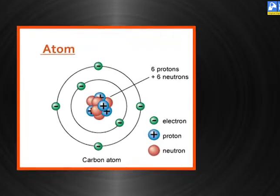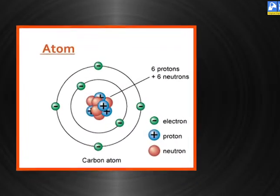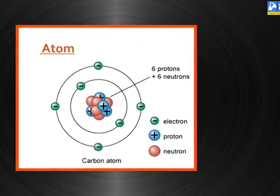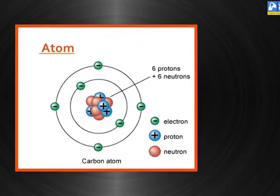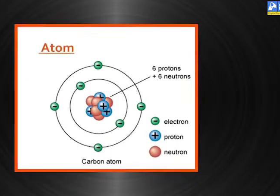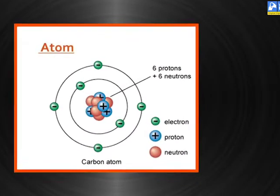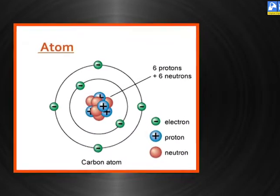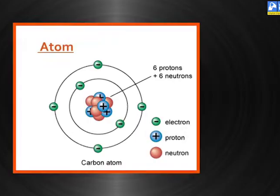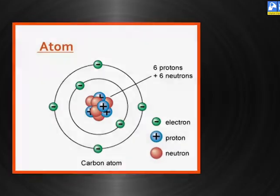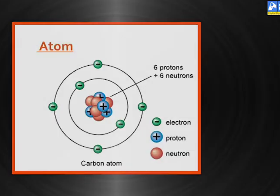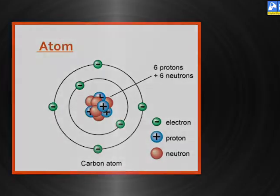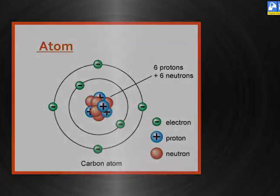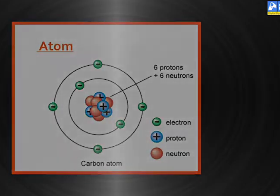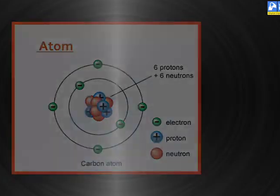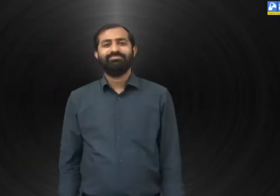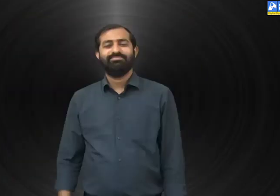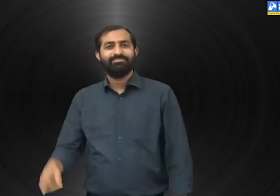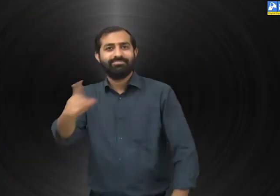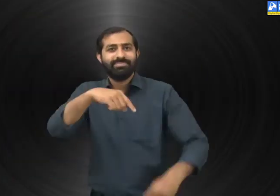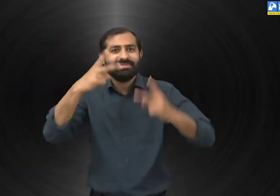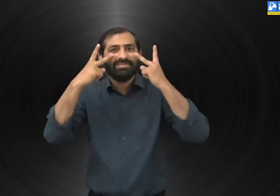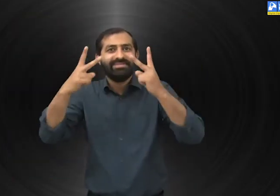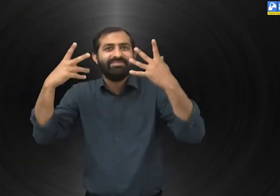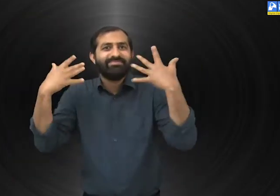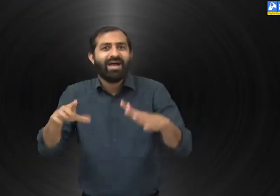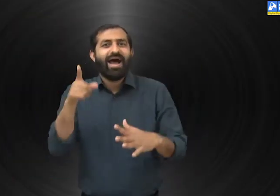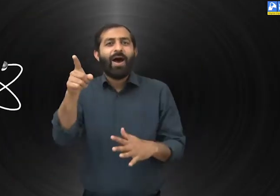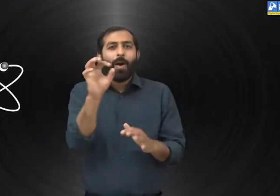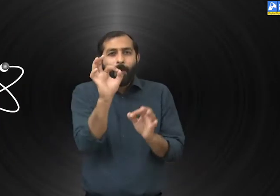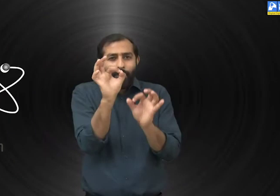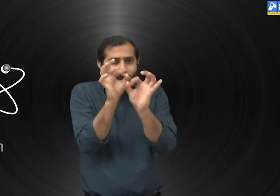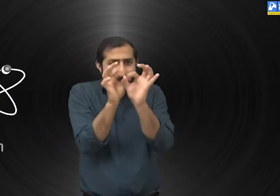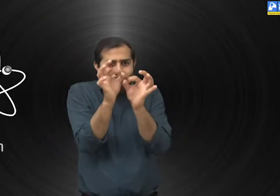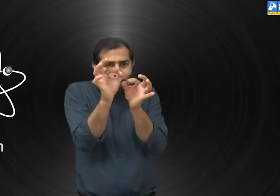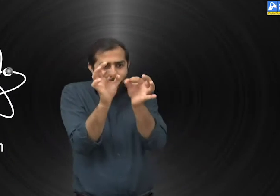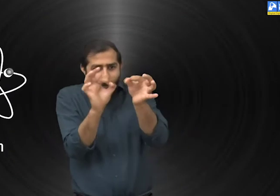Did you see that? They are the smallest particle of a chemical element that can exist.